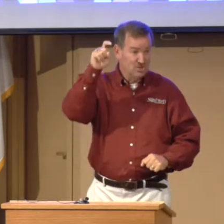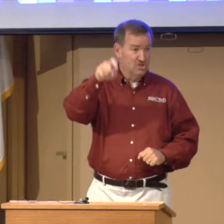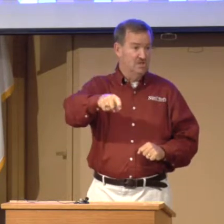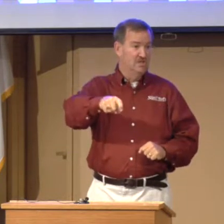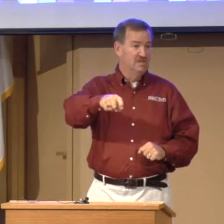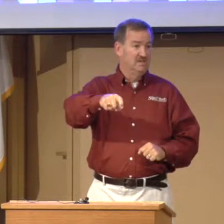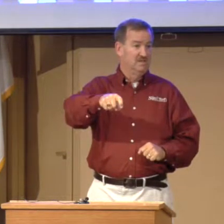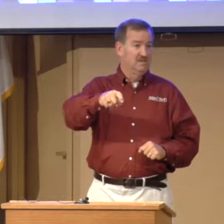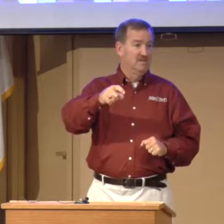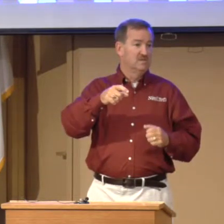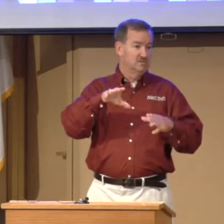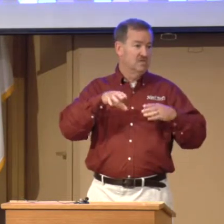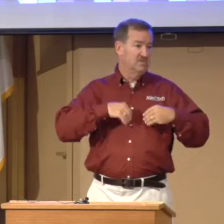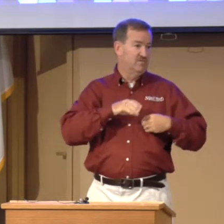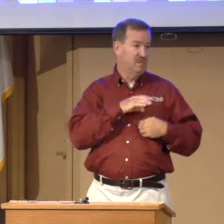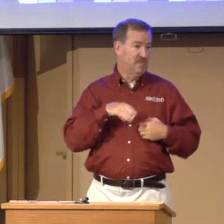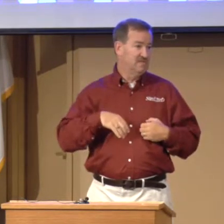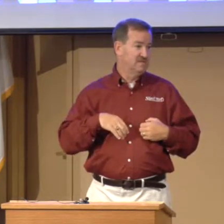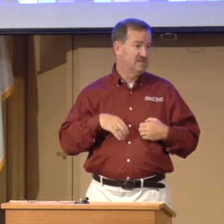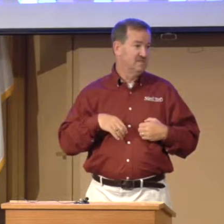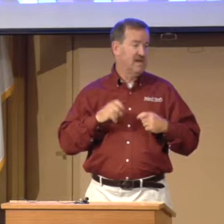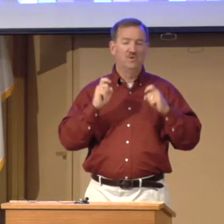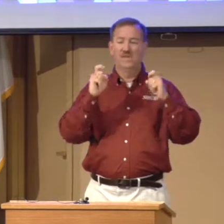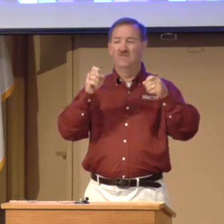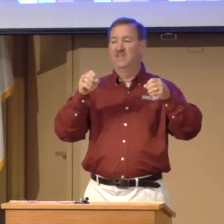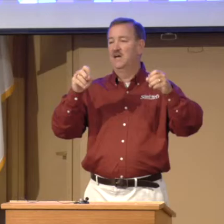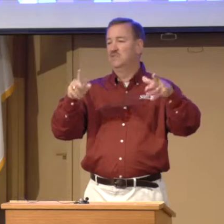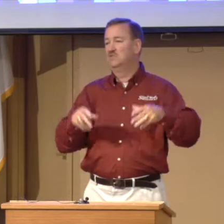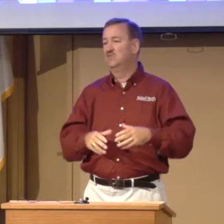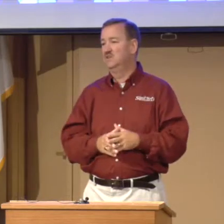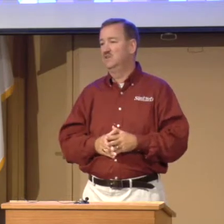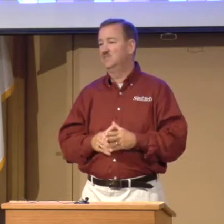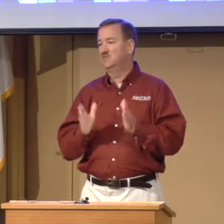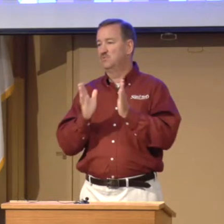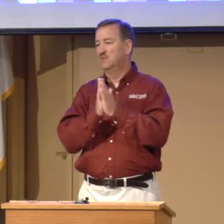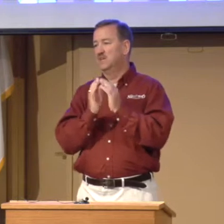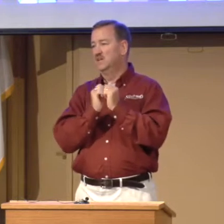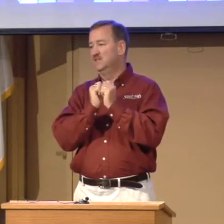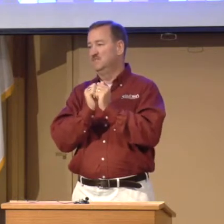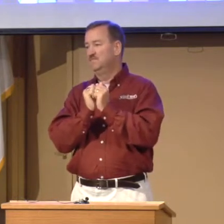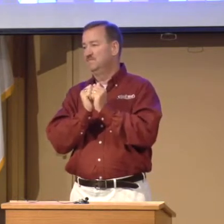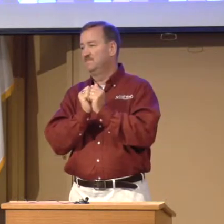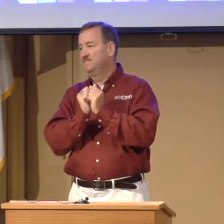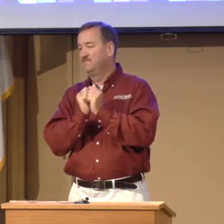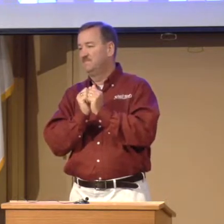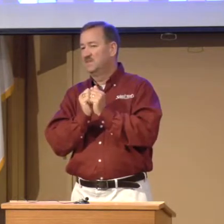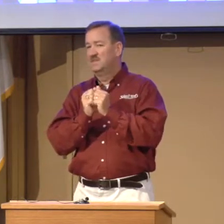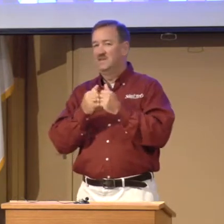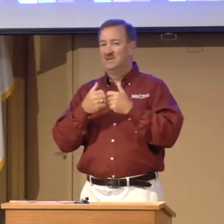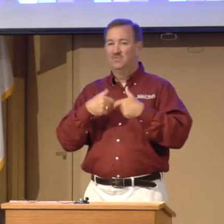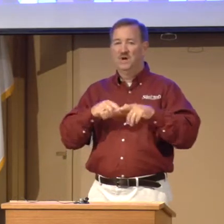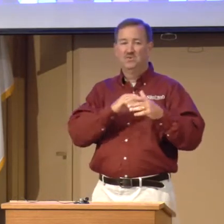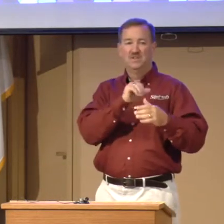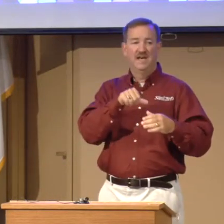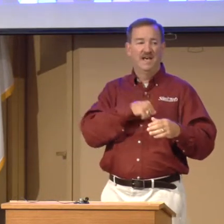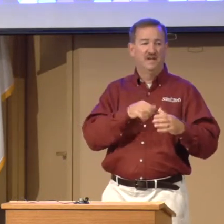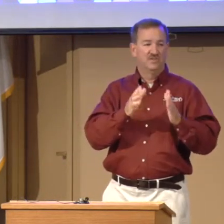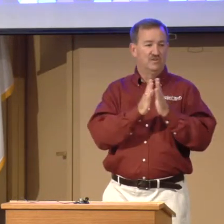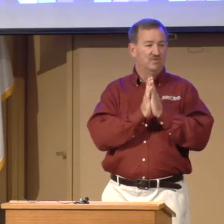should to receive Christ? I want to give you that opportunity. Let's pray together. While we're in that attitude of